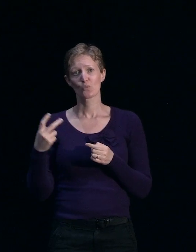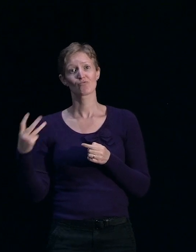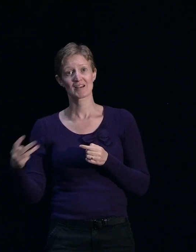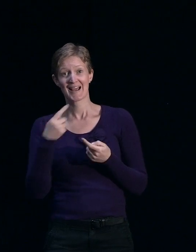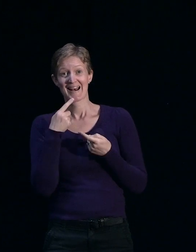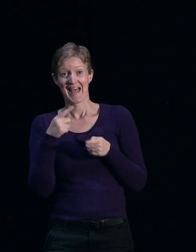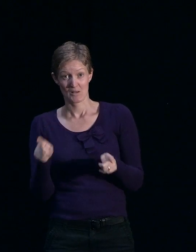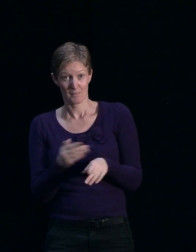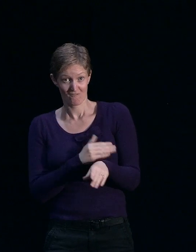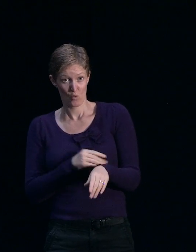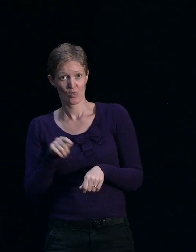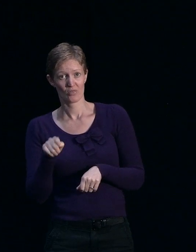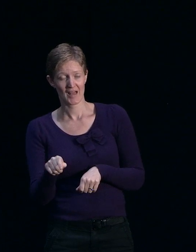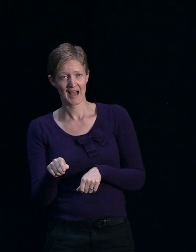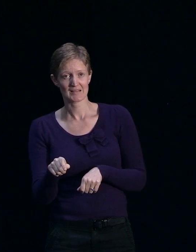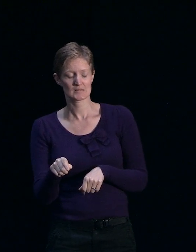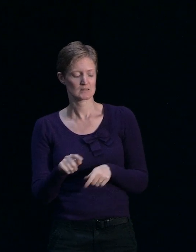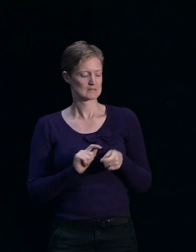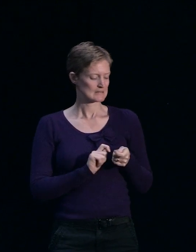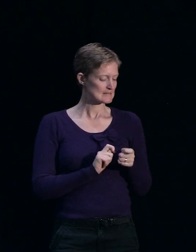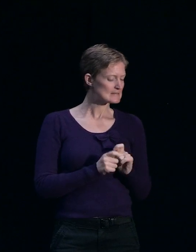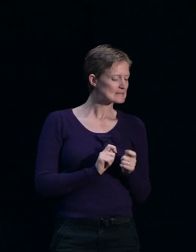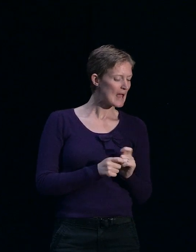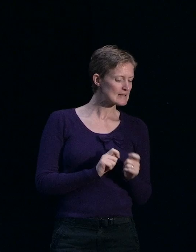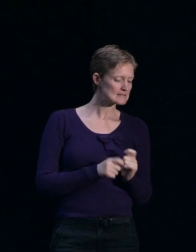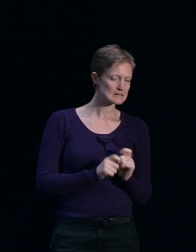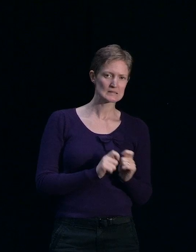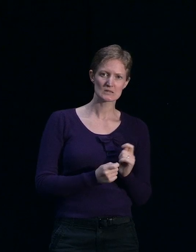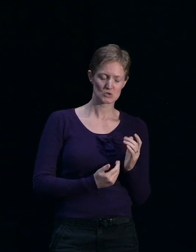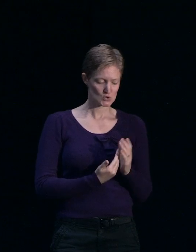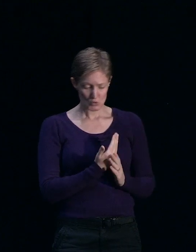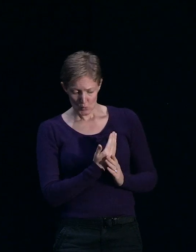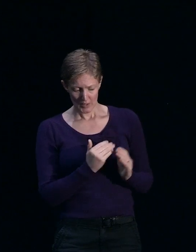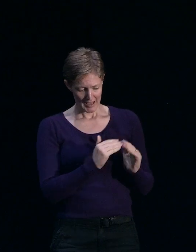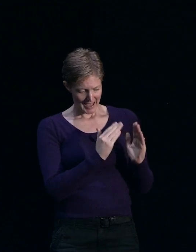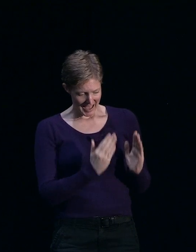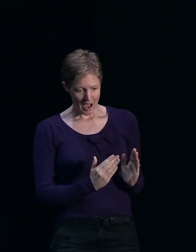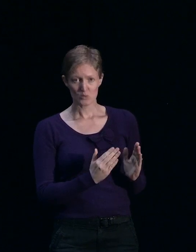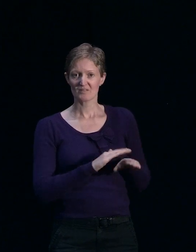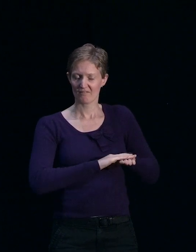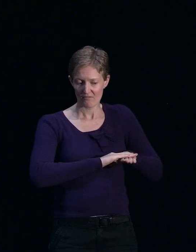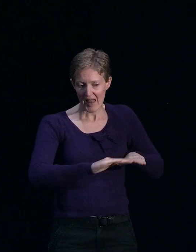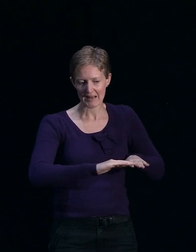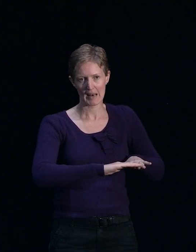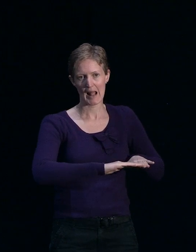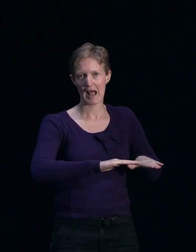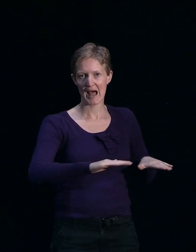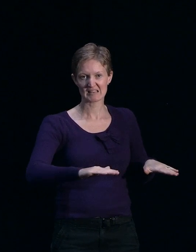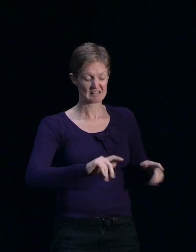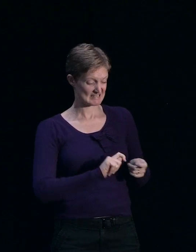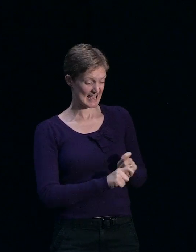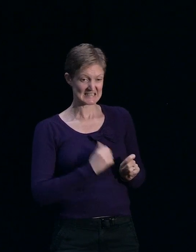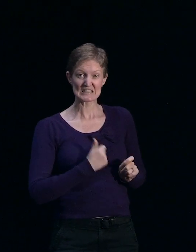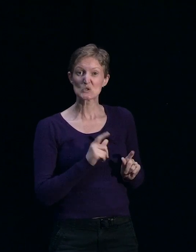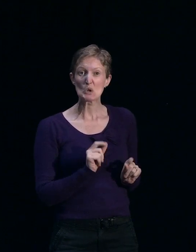the testing for a new house that was built on flat land was very minimal.